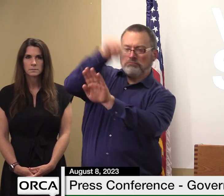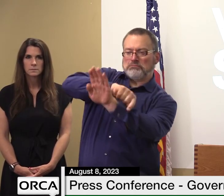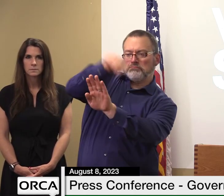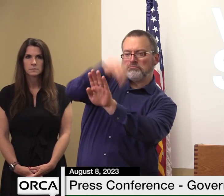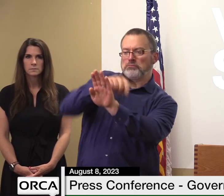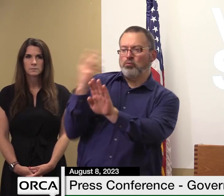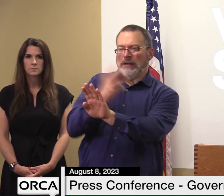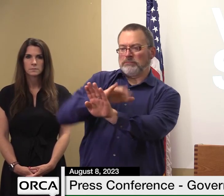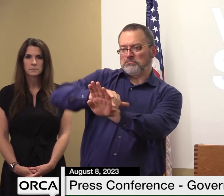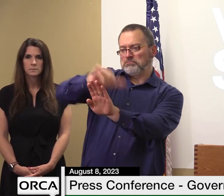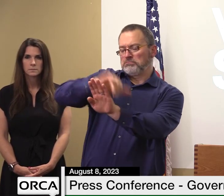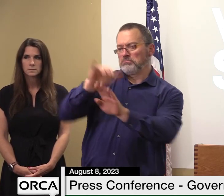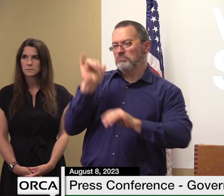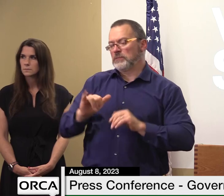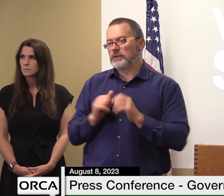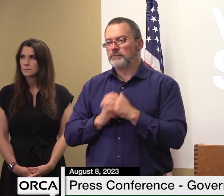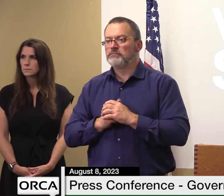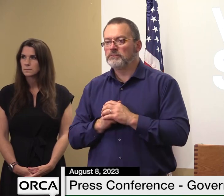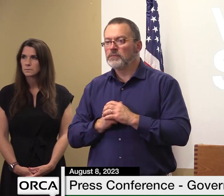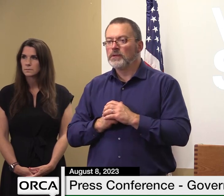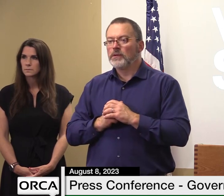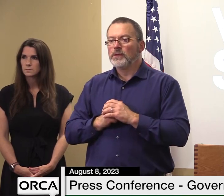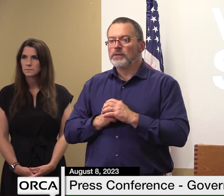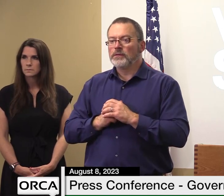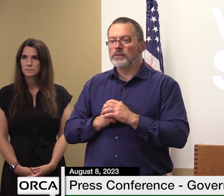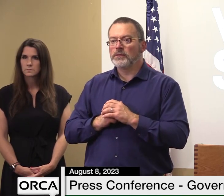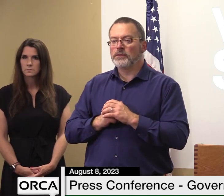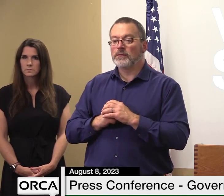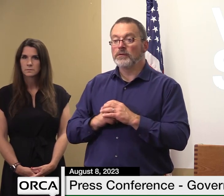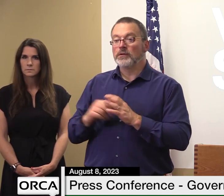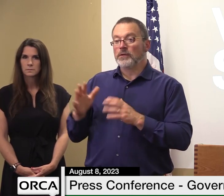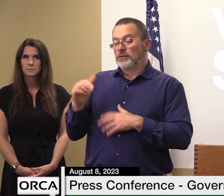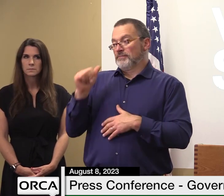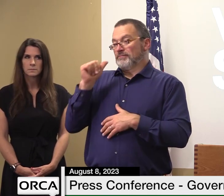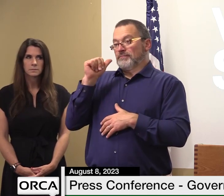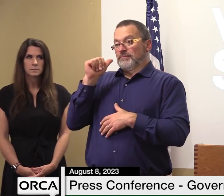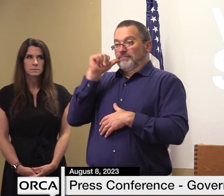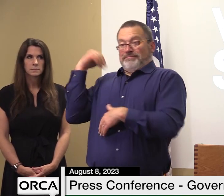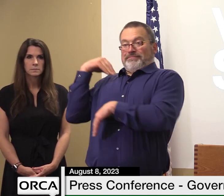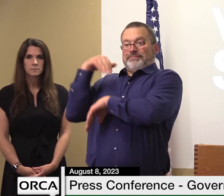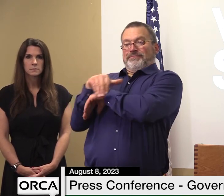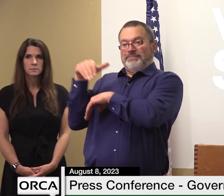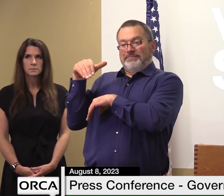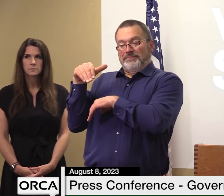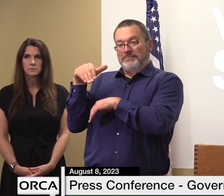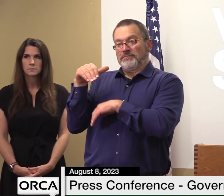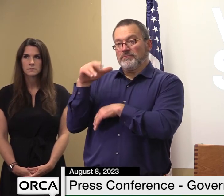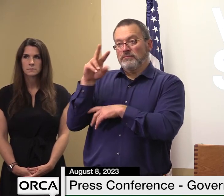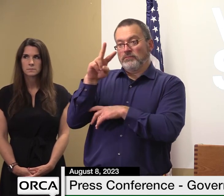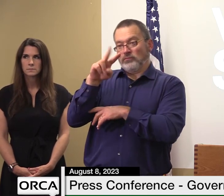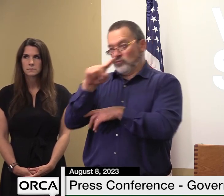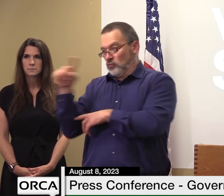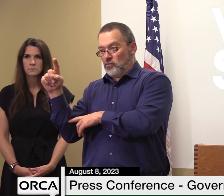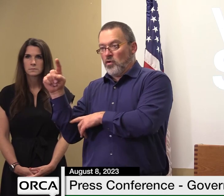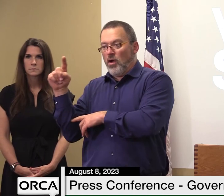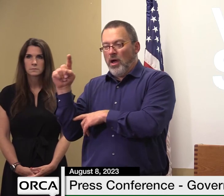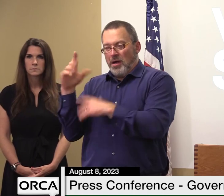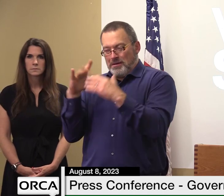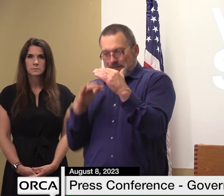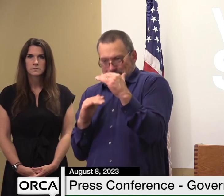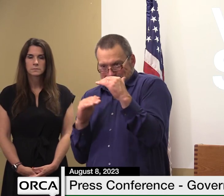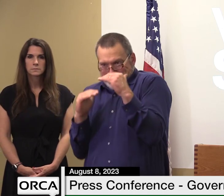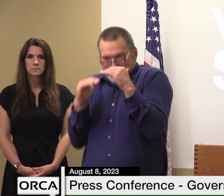as of last night 211 has received just shy of 6 000 reports of damage to residences and businesses